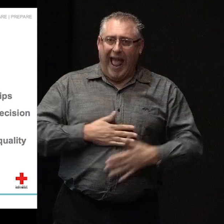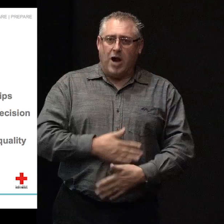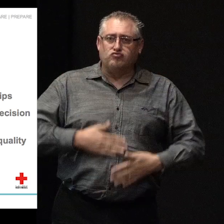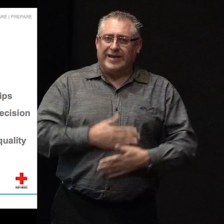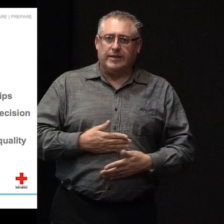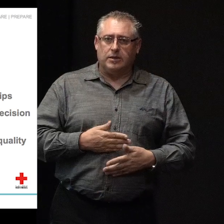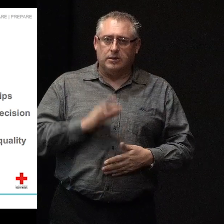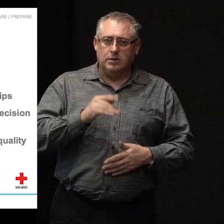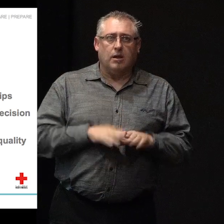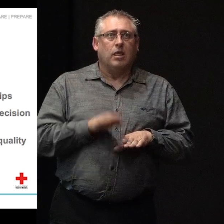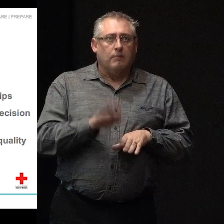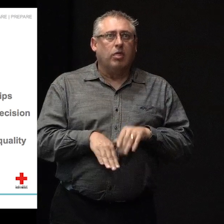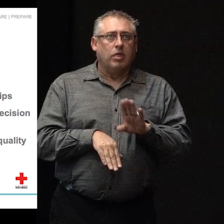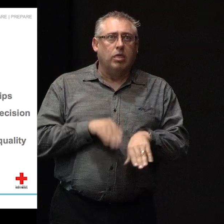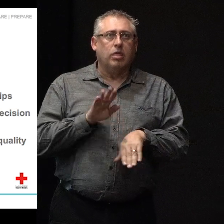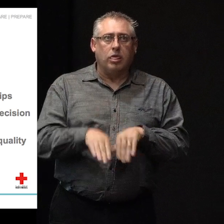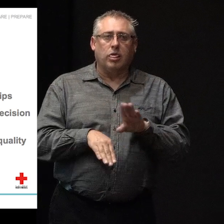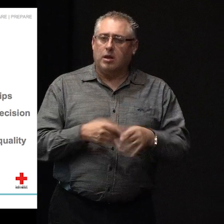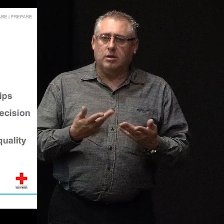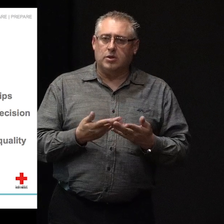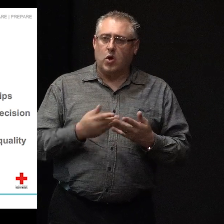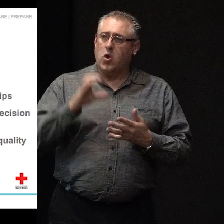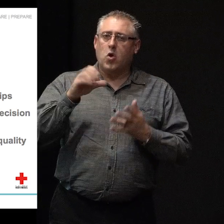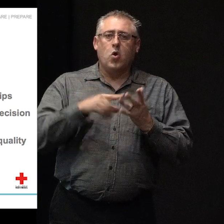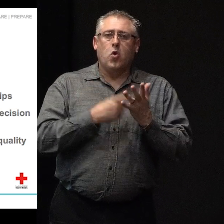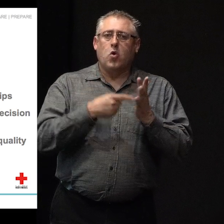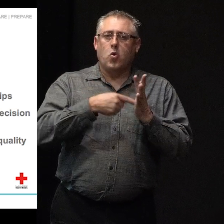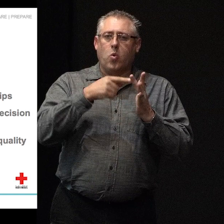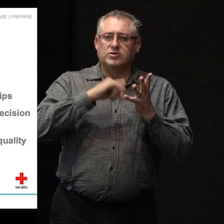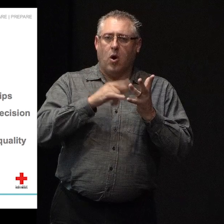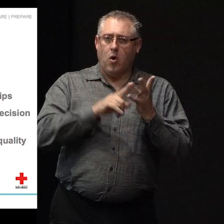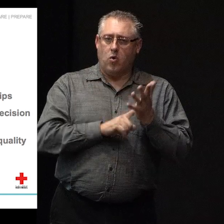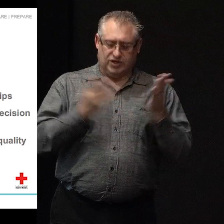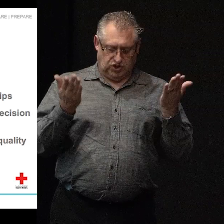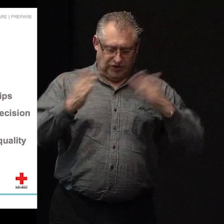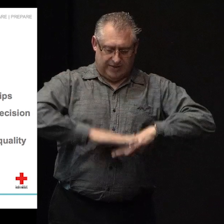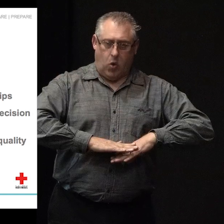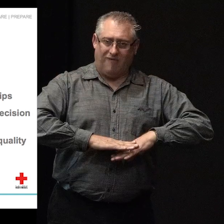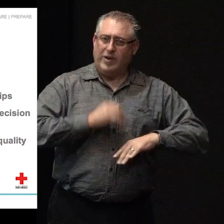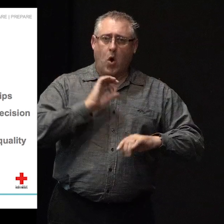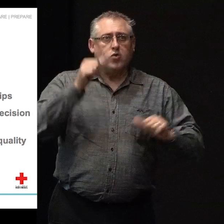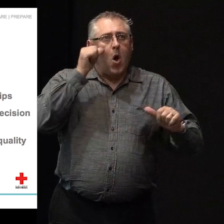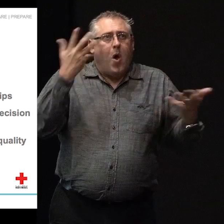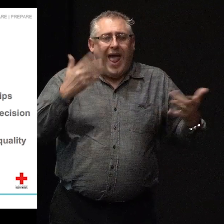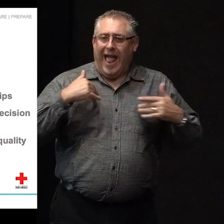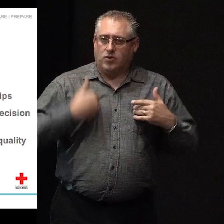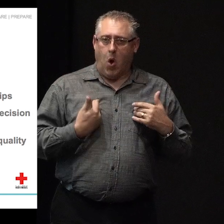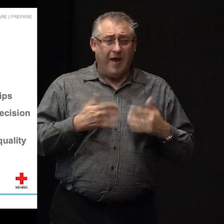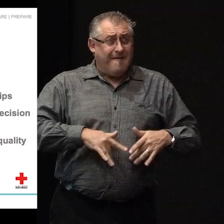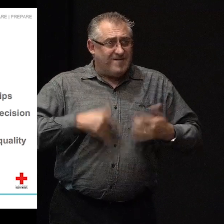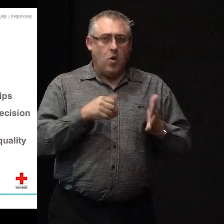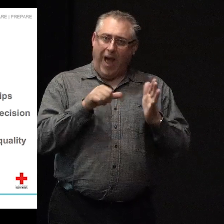We just keep putting one foot in front of the other. So cortisol shuts off our feedback loop. So often we don't know how tired we are. You everything feels harder,